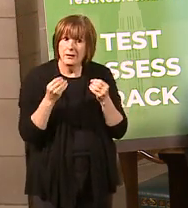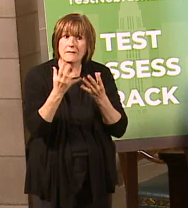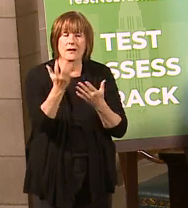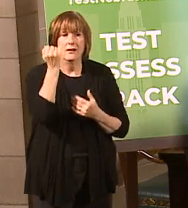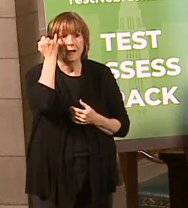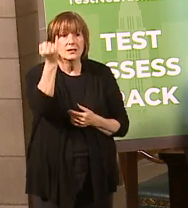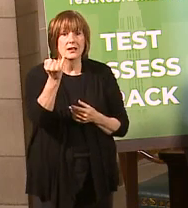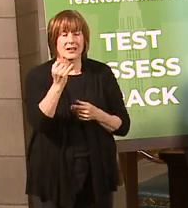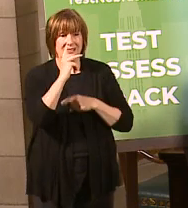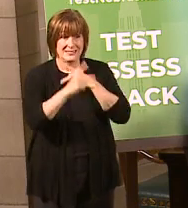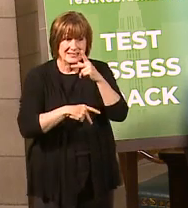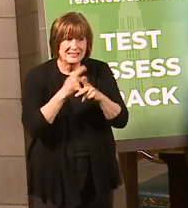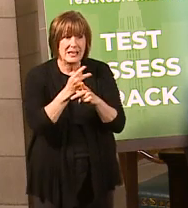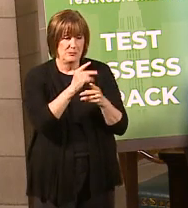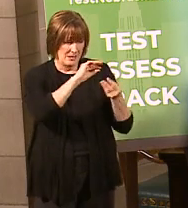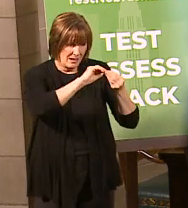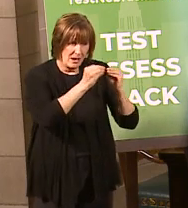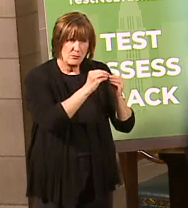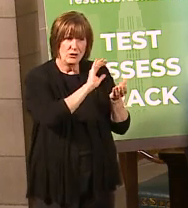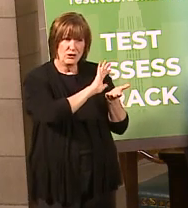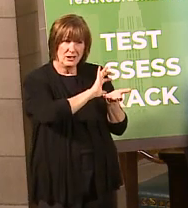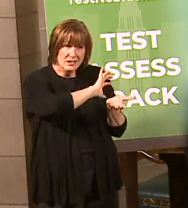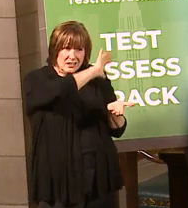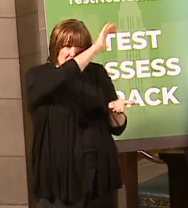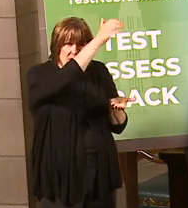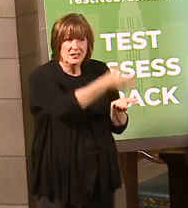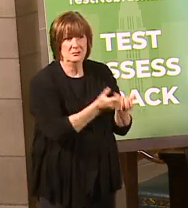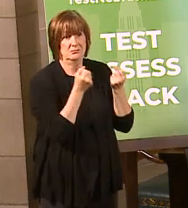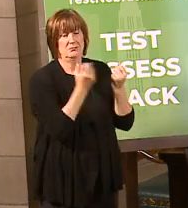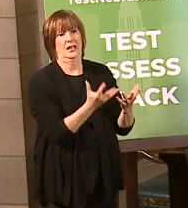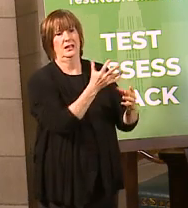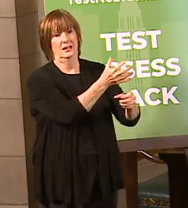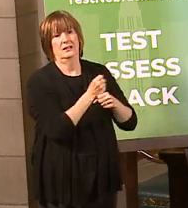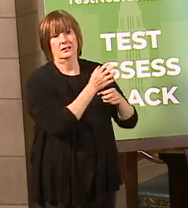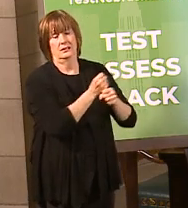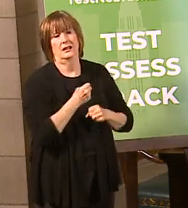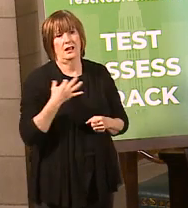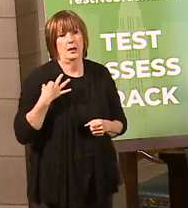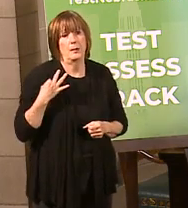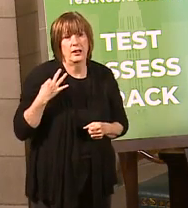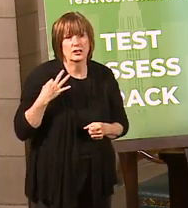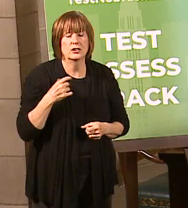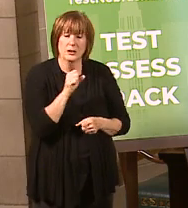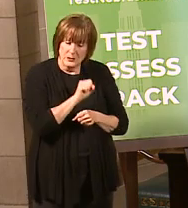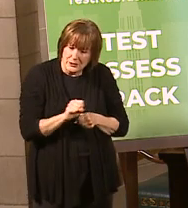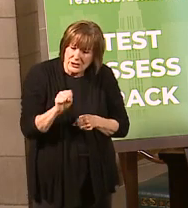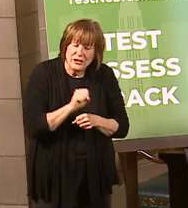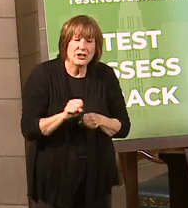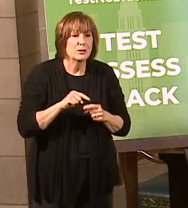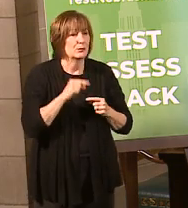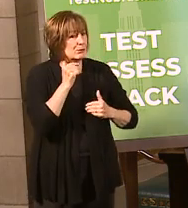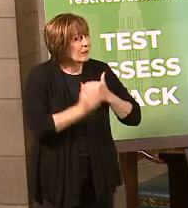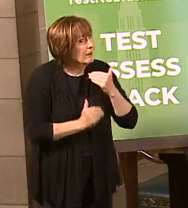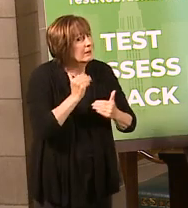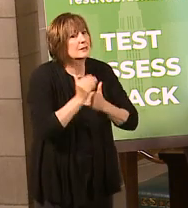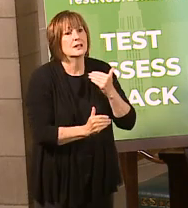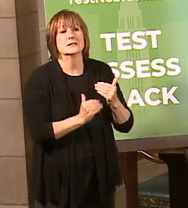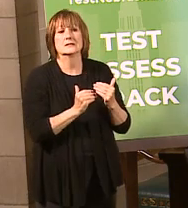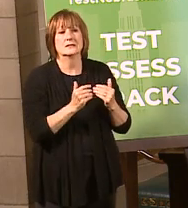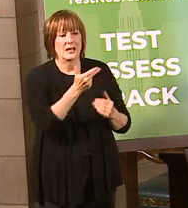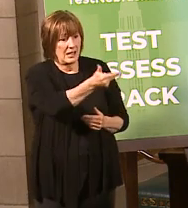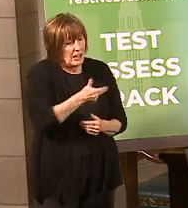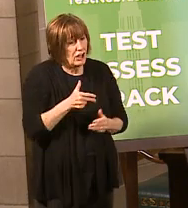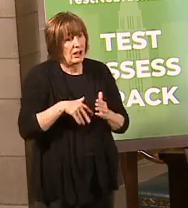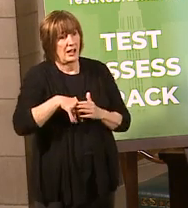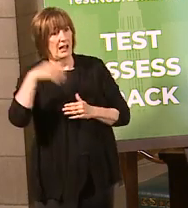gives you an idea of the type of volume that we are receiving in. So we are working to be able to process those applications. We've hired